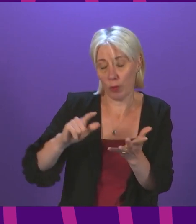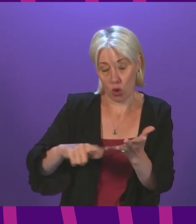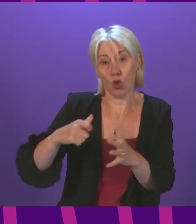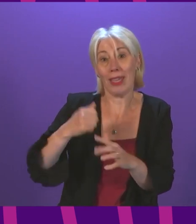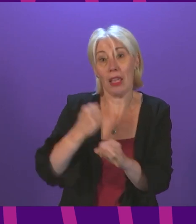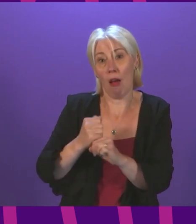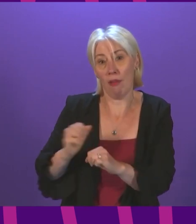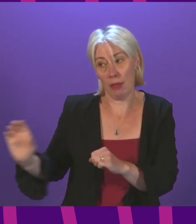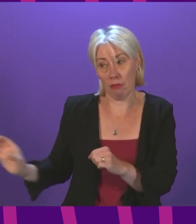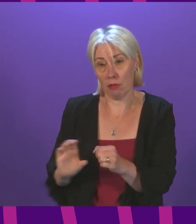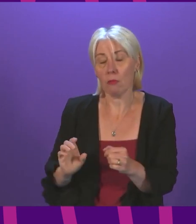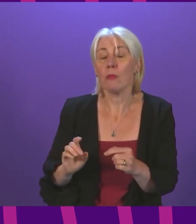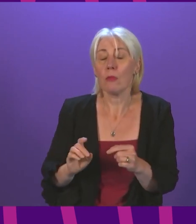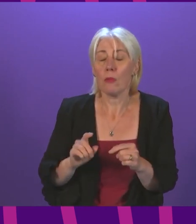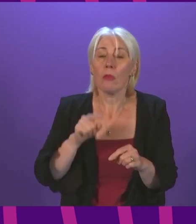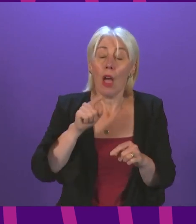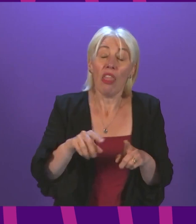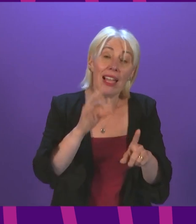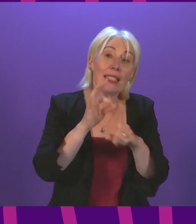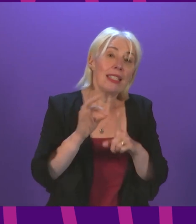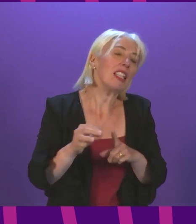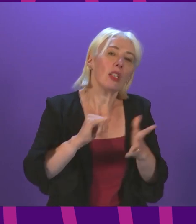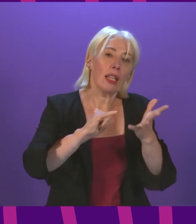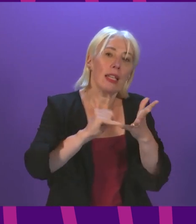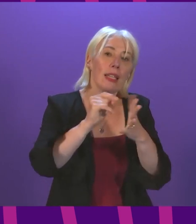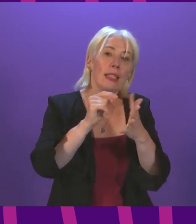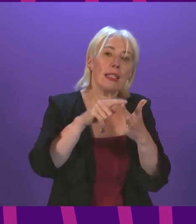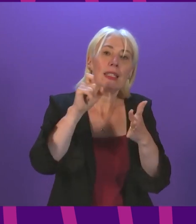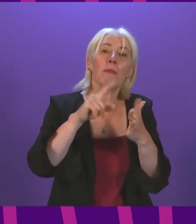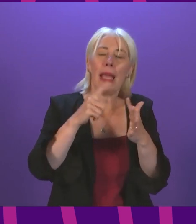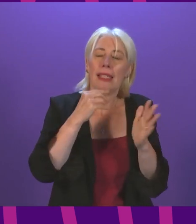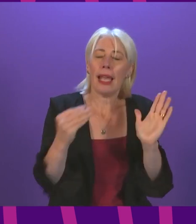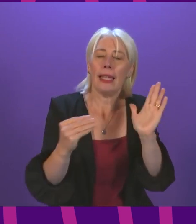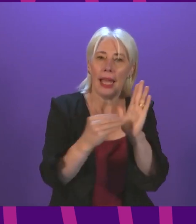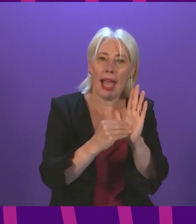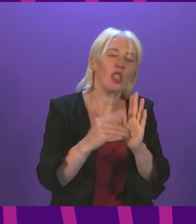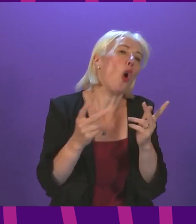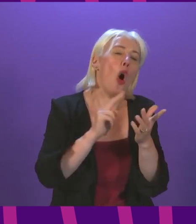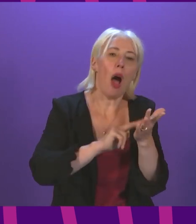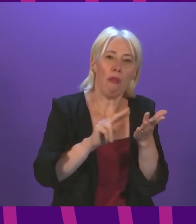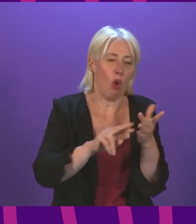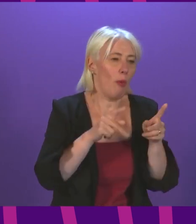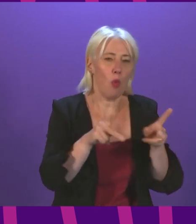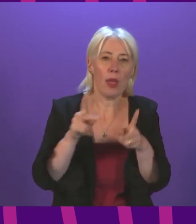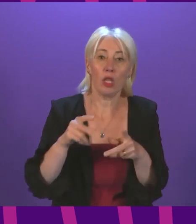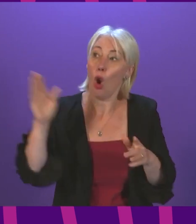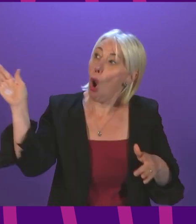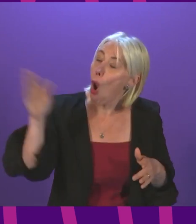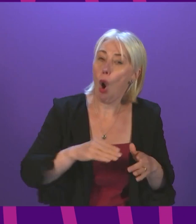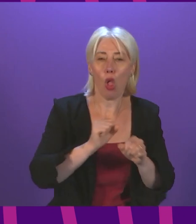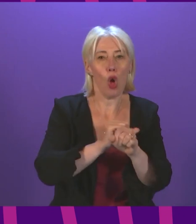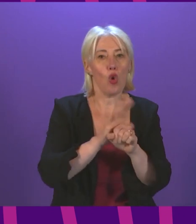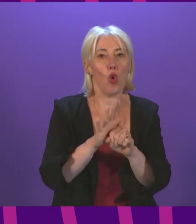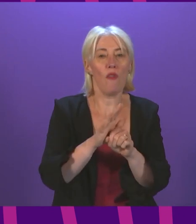put the the detail of this into spice or report it in the normal ways but we have allocated all of the covid funding